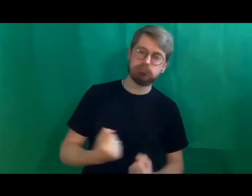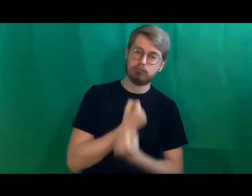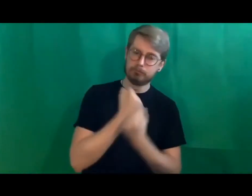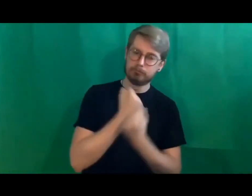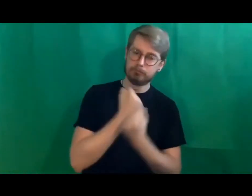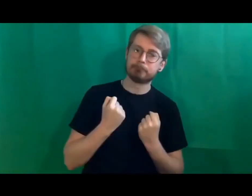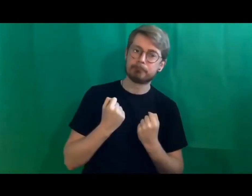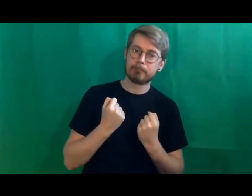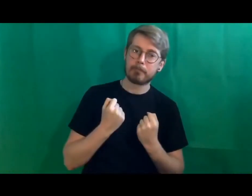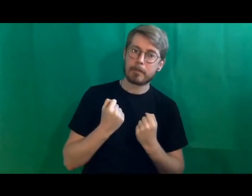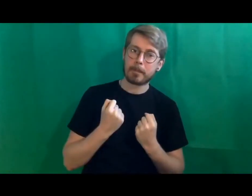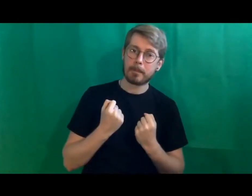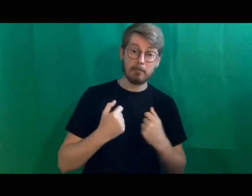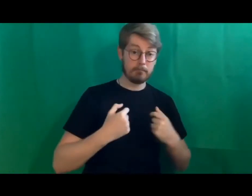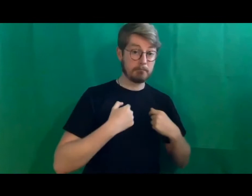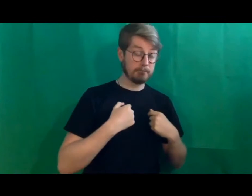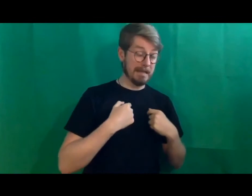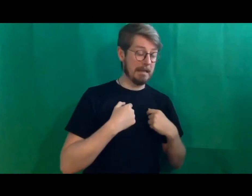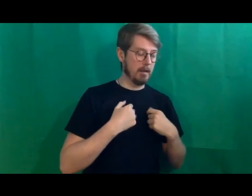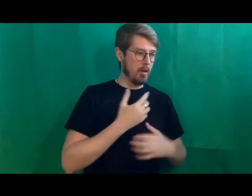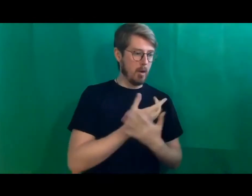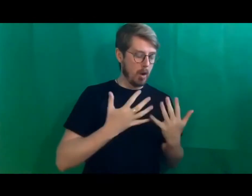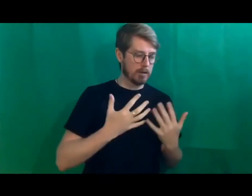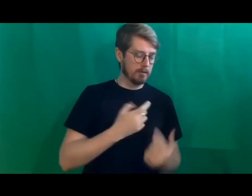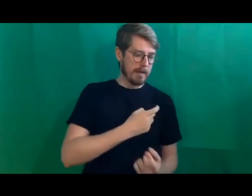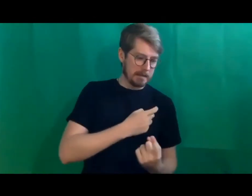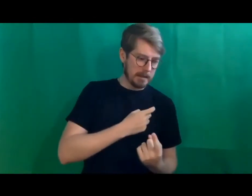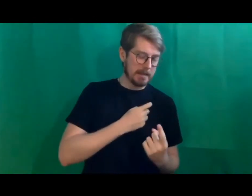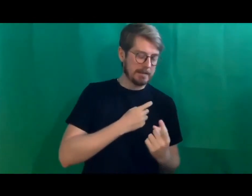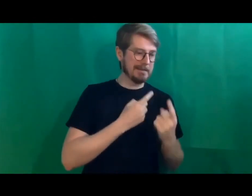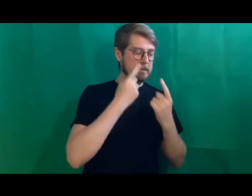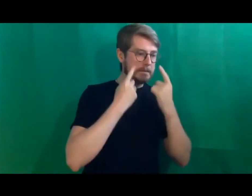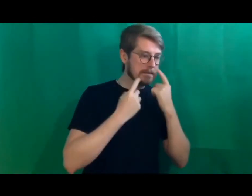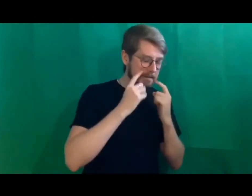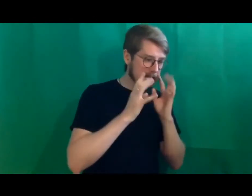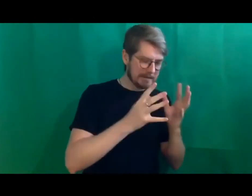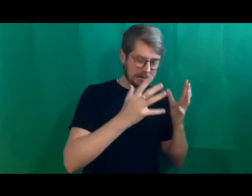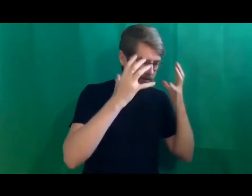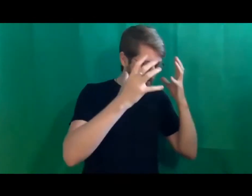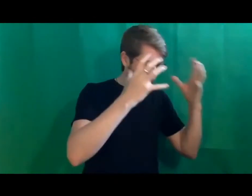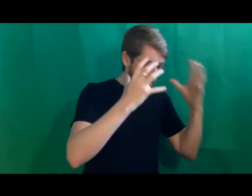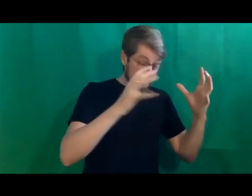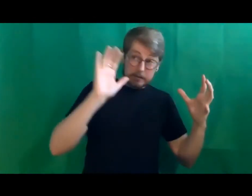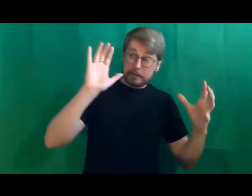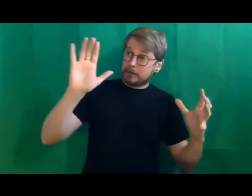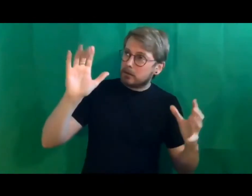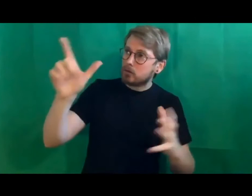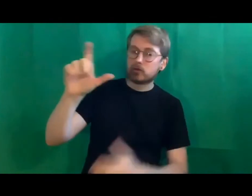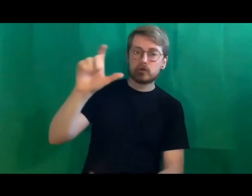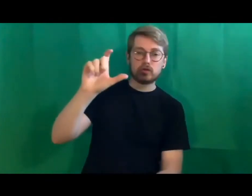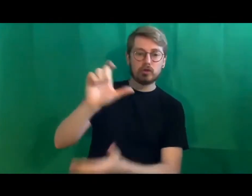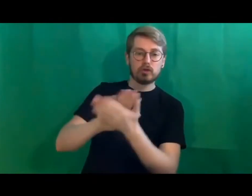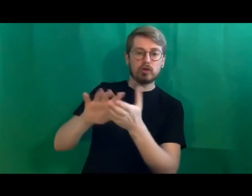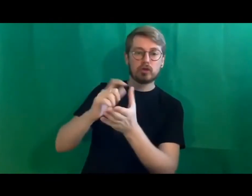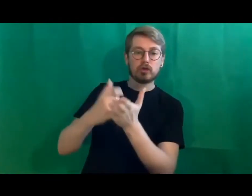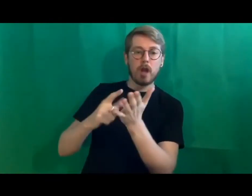there's been from my end a lot of tears a lot of anxiety a lot of banging my head against the wall and Charlotte is has just